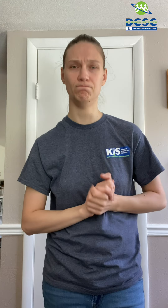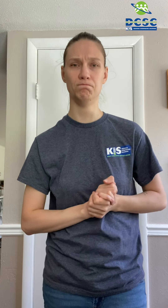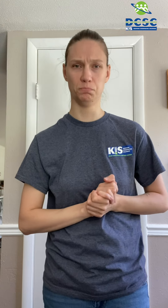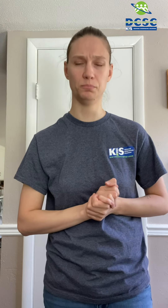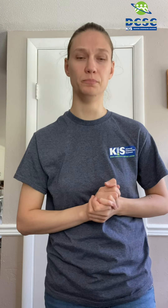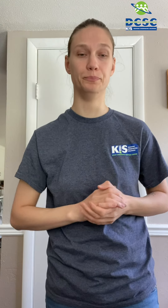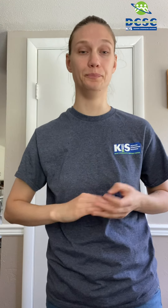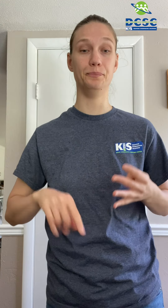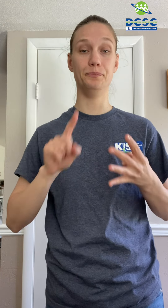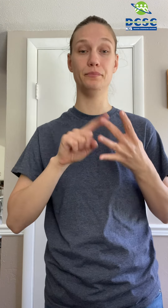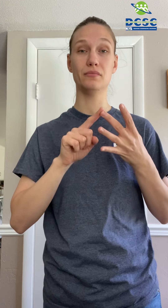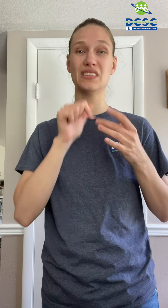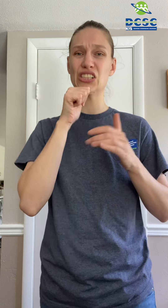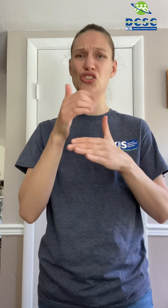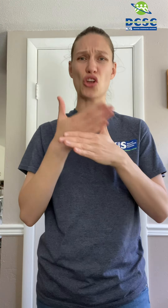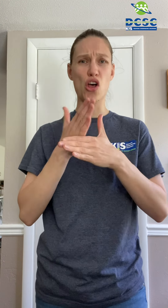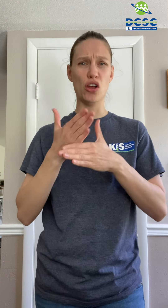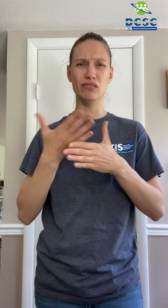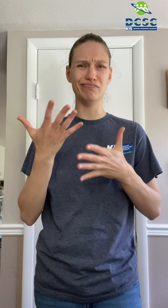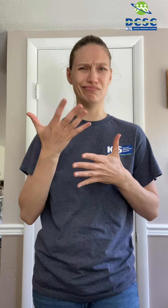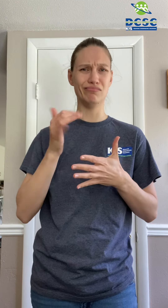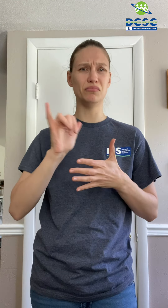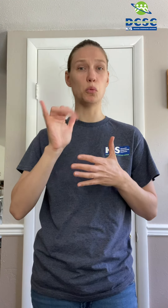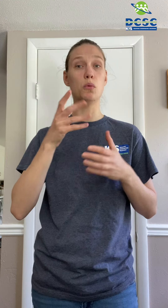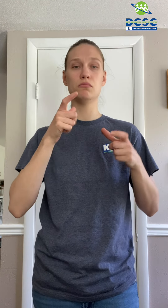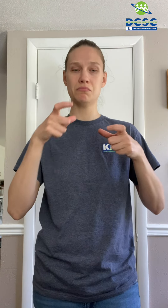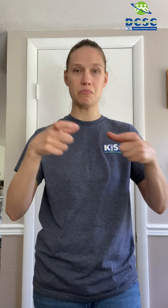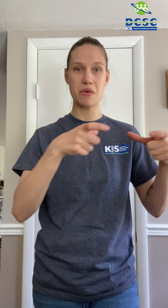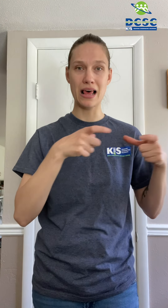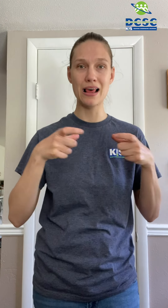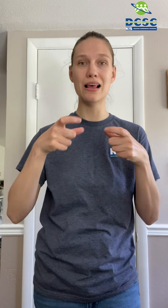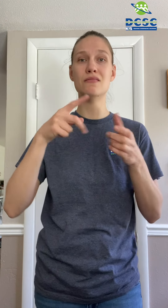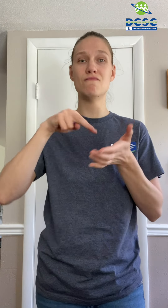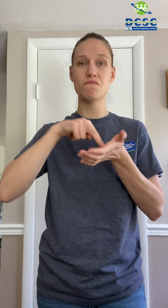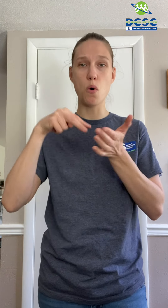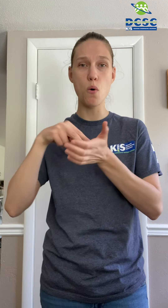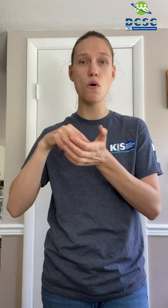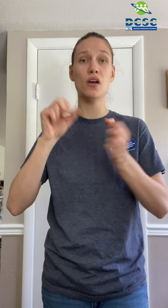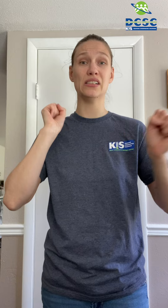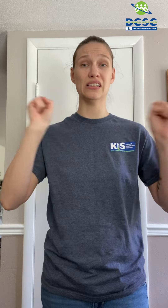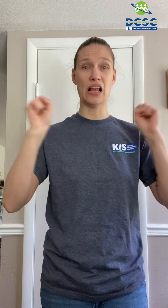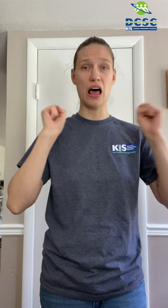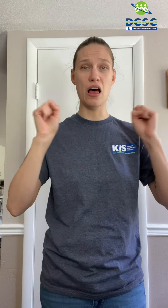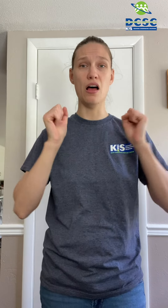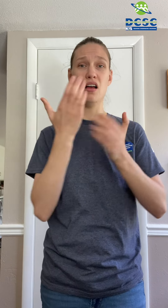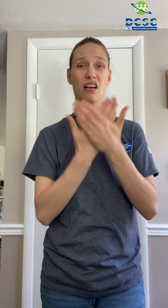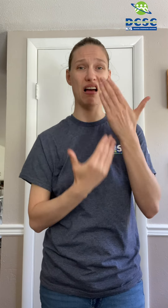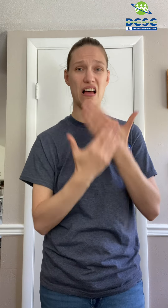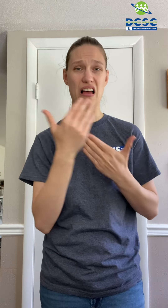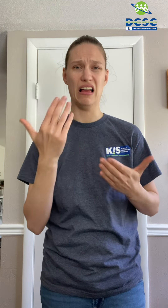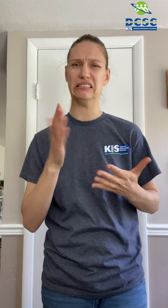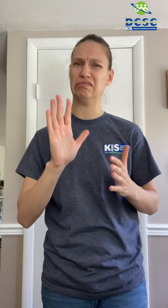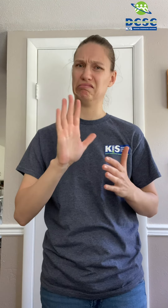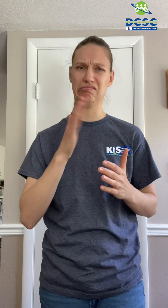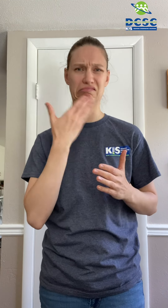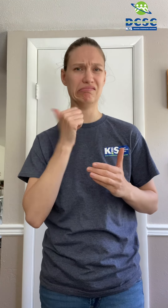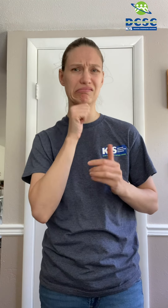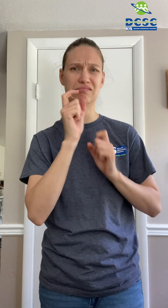and yourself. Number two is not to share plates, forks, towels, and hand towels.